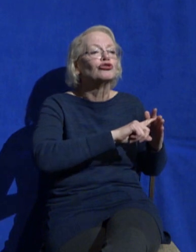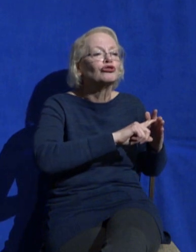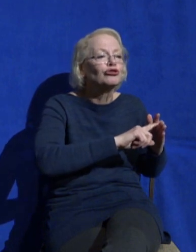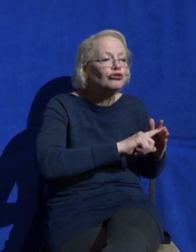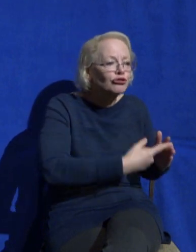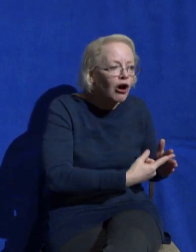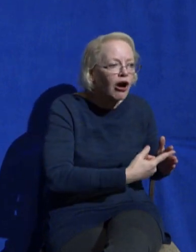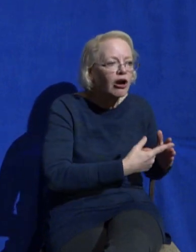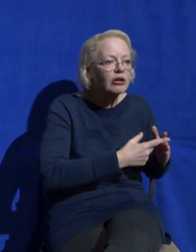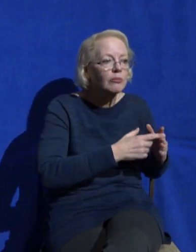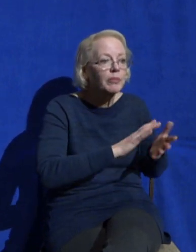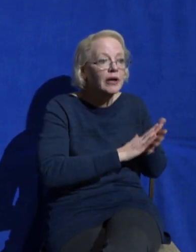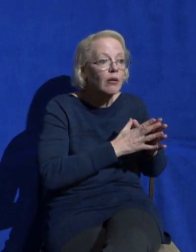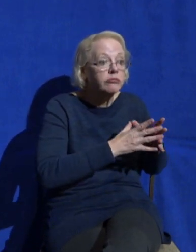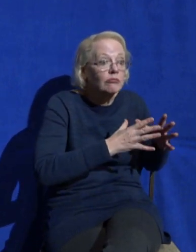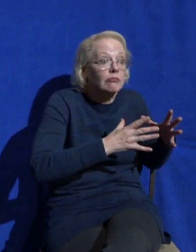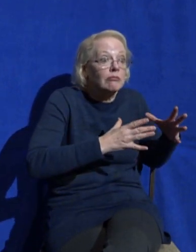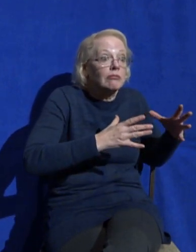she's stuck in the spin cycle